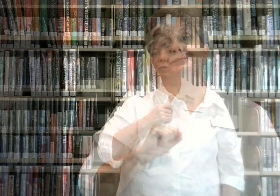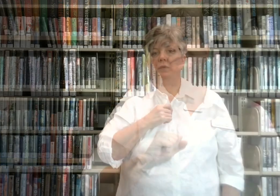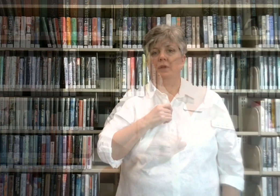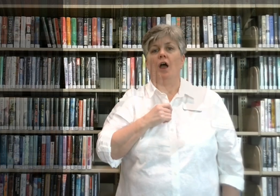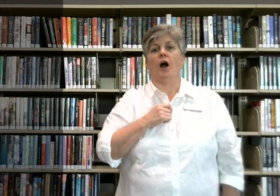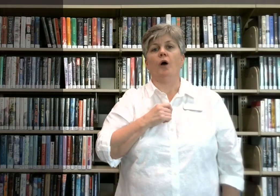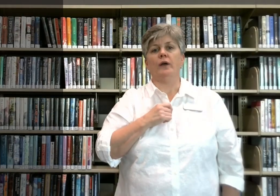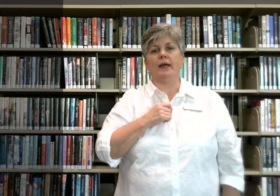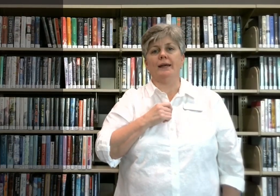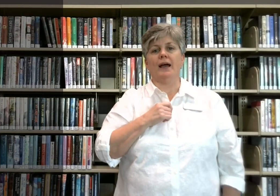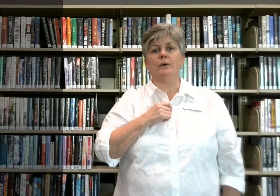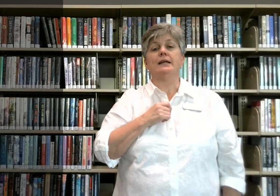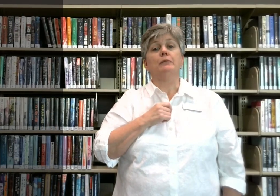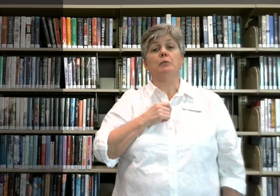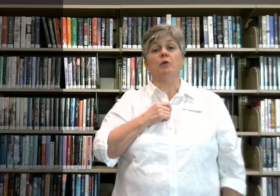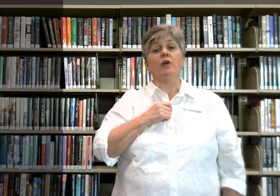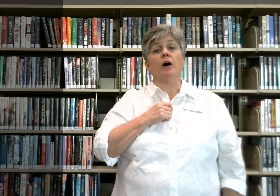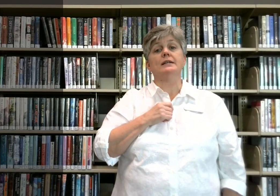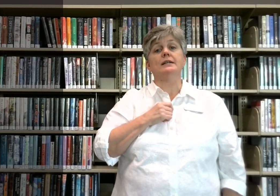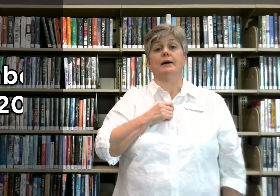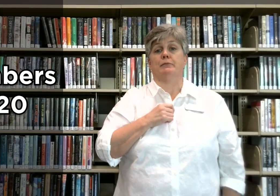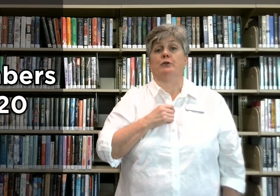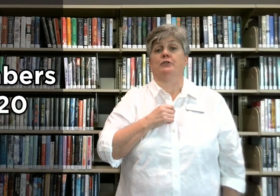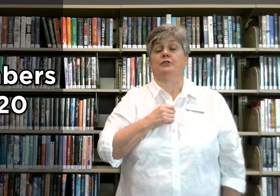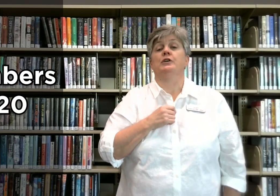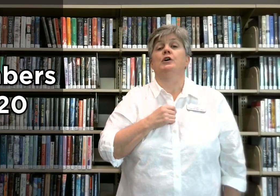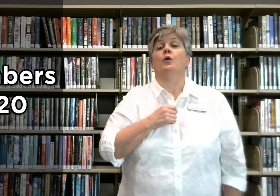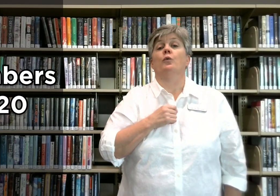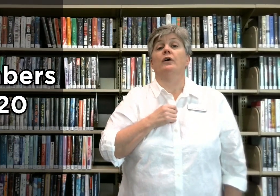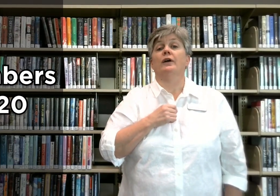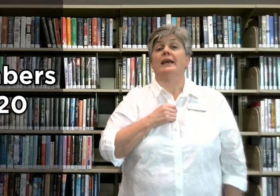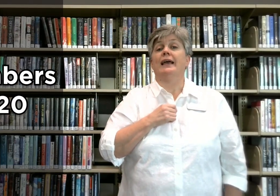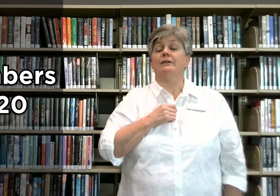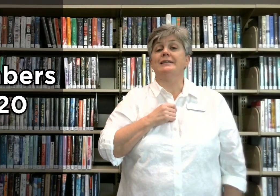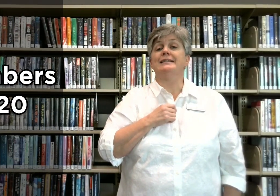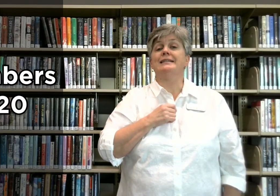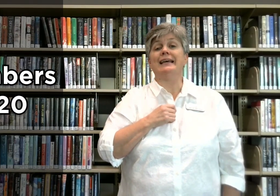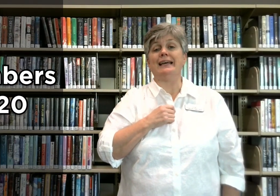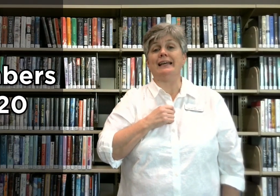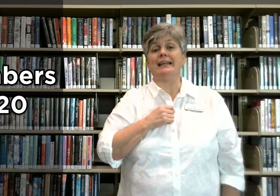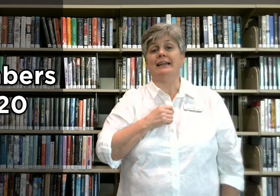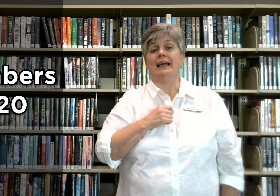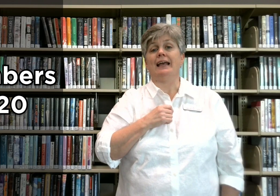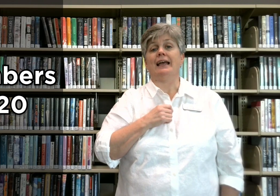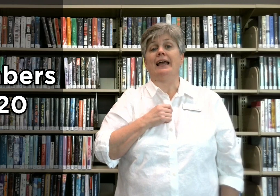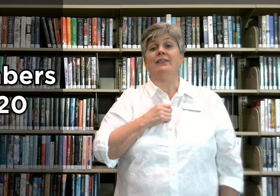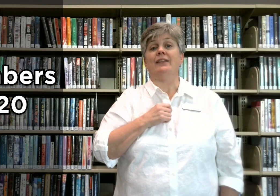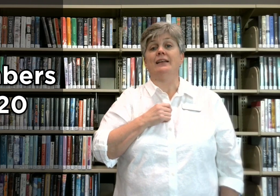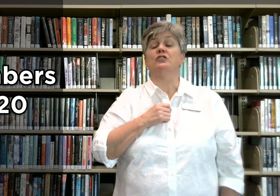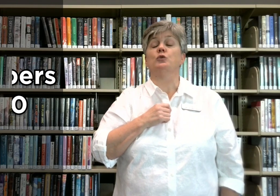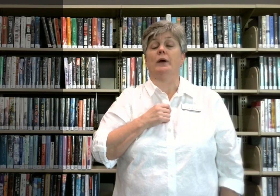Okay, now it's time to move on to numbers. We're going to count to 10 and then to 20.